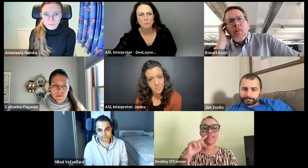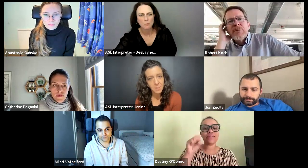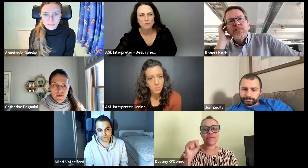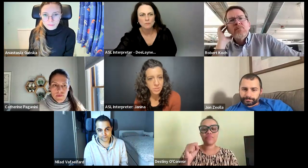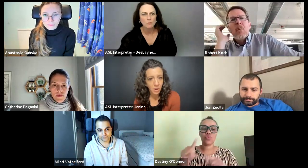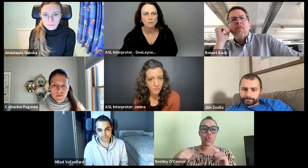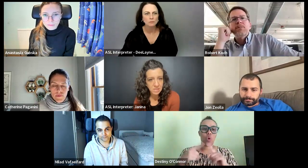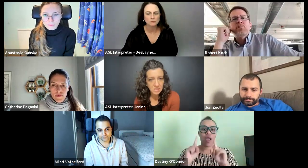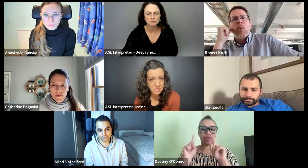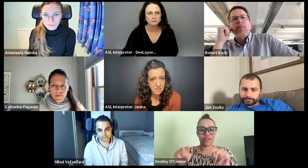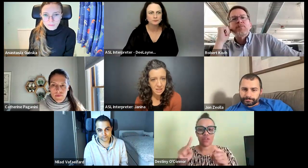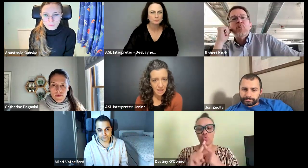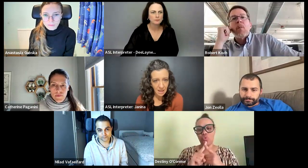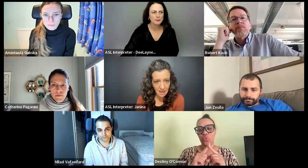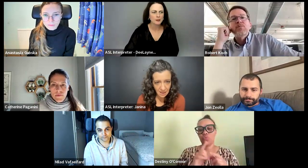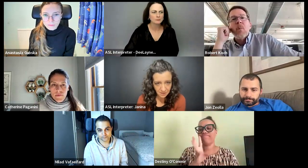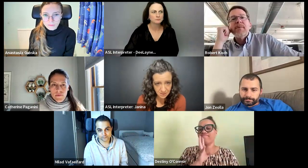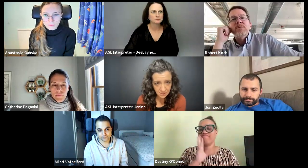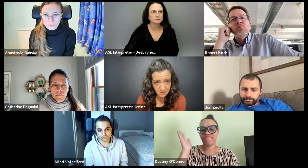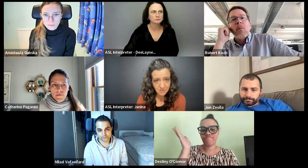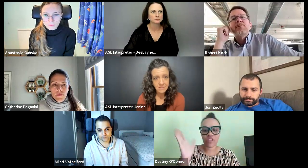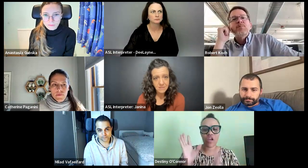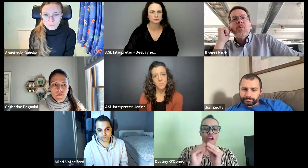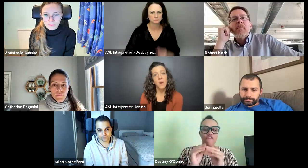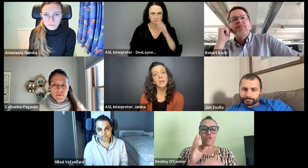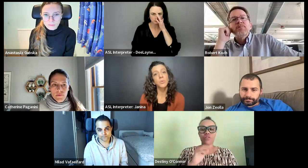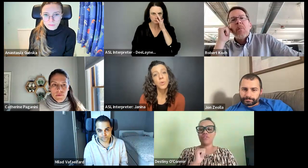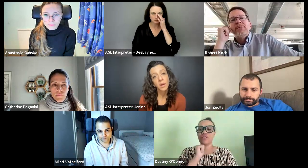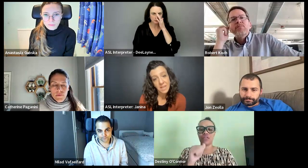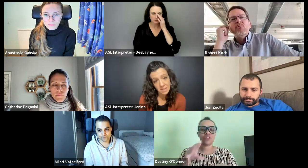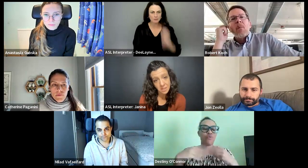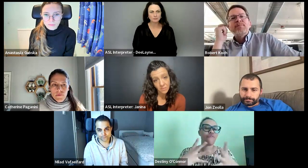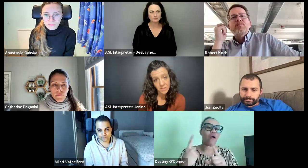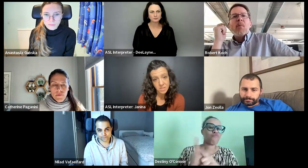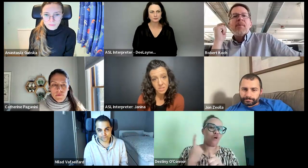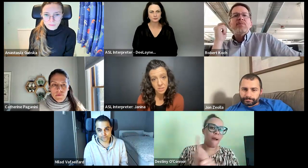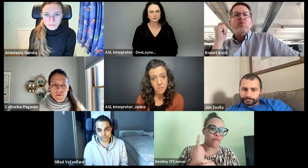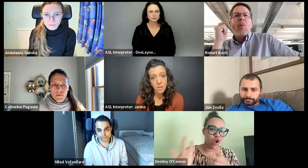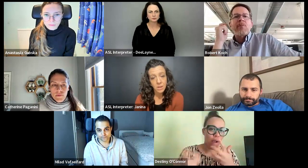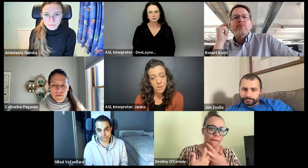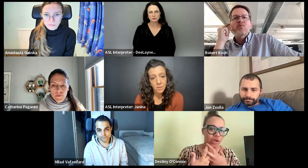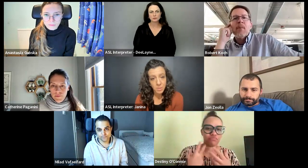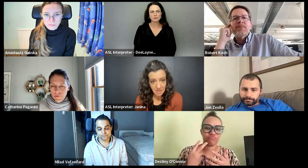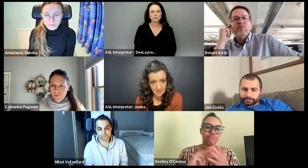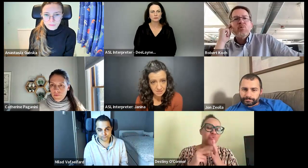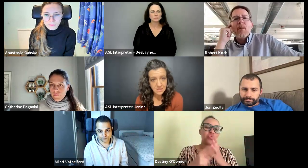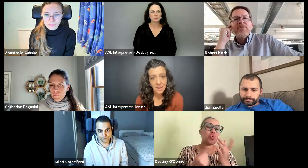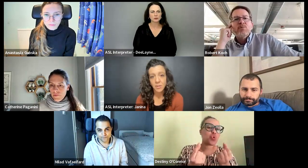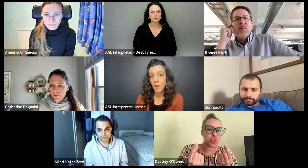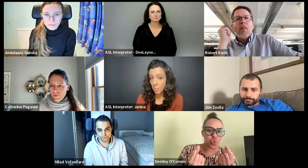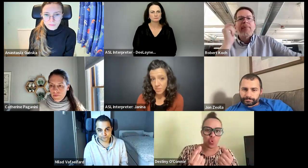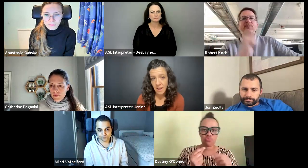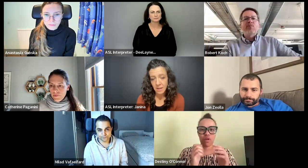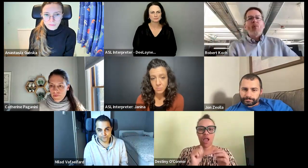Welcoming People to Conferences. And when you attend conferences to present